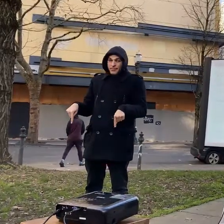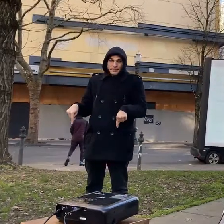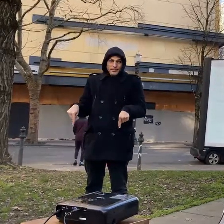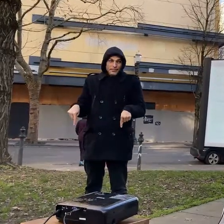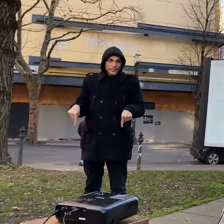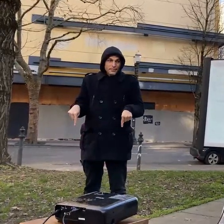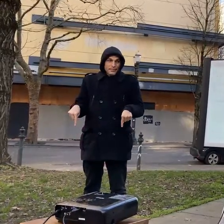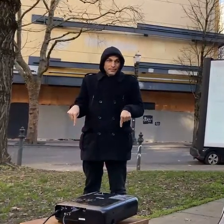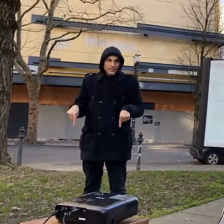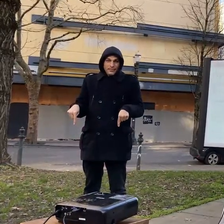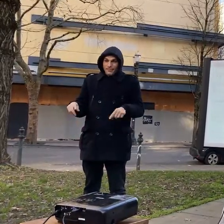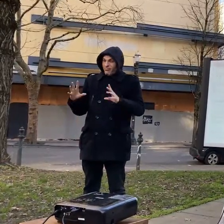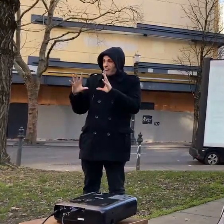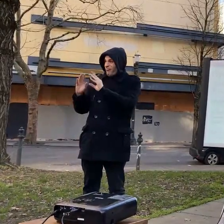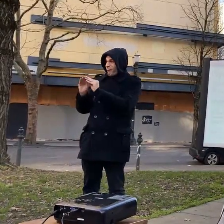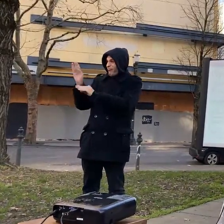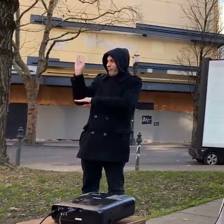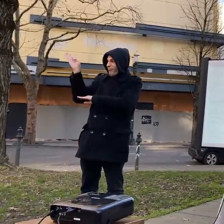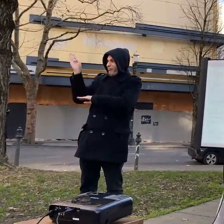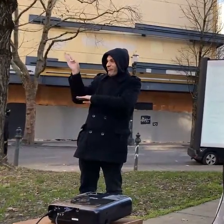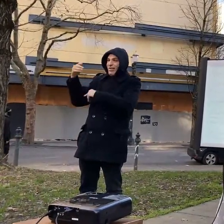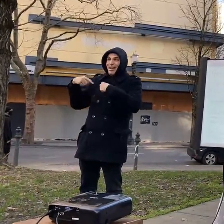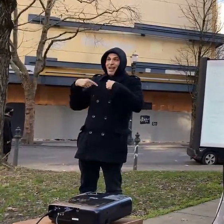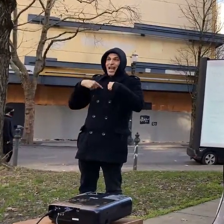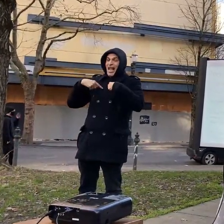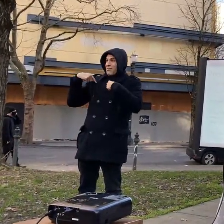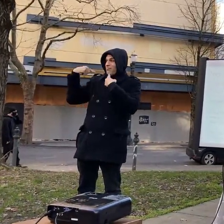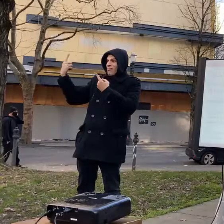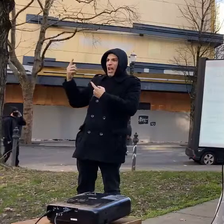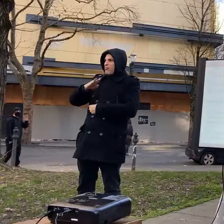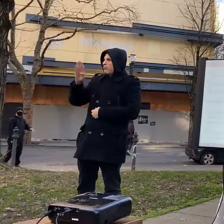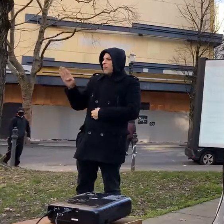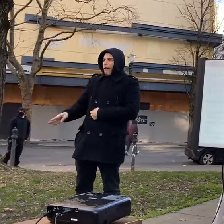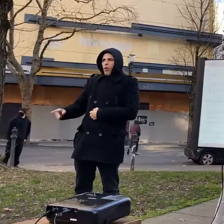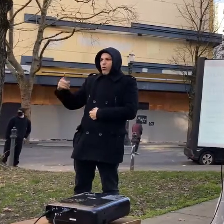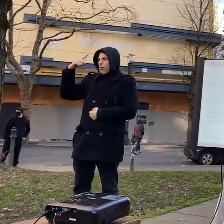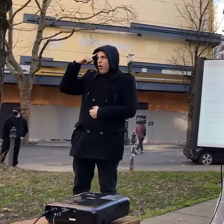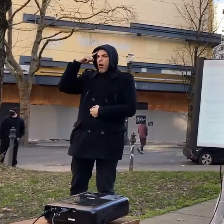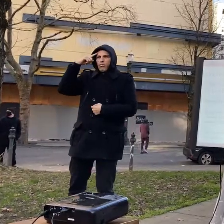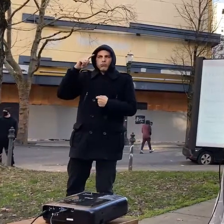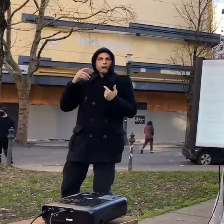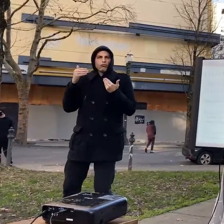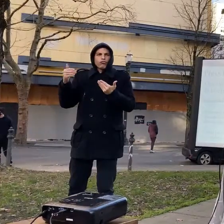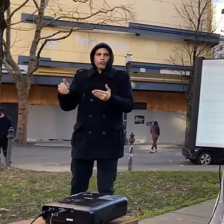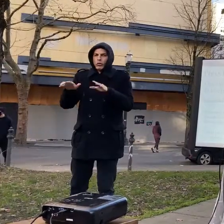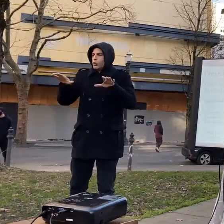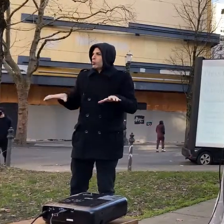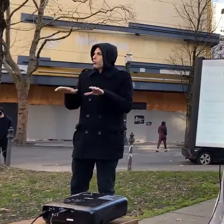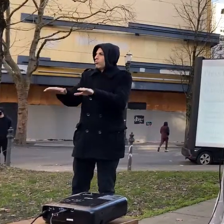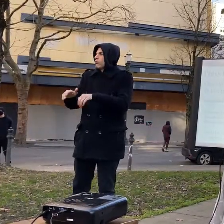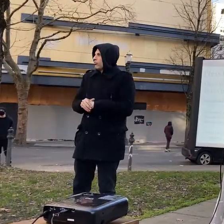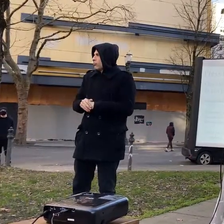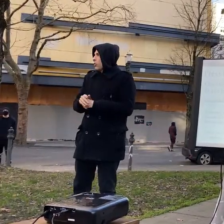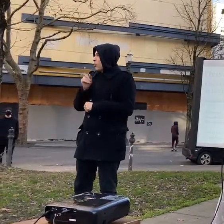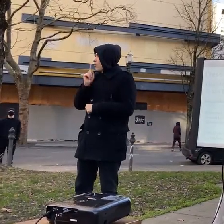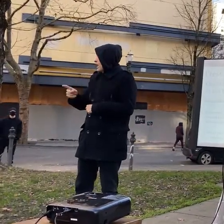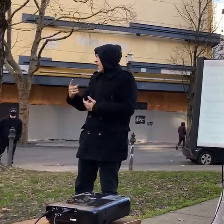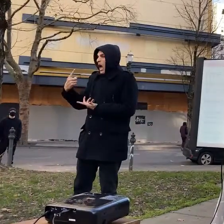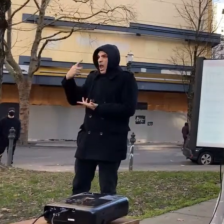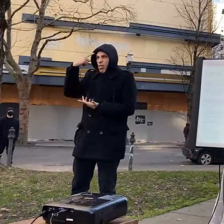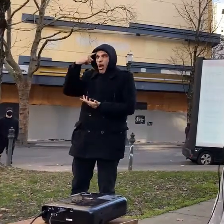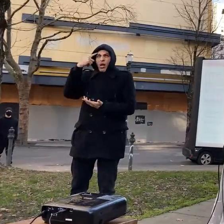especially tomorrow with inauguration day but also beyond and so